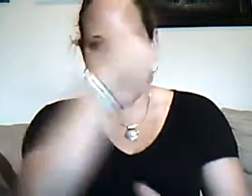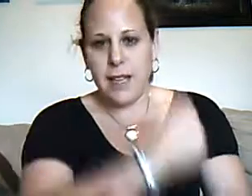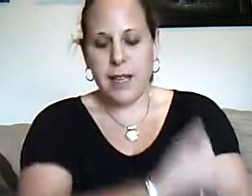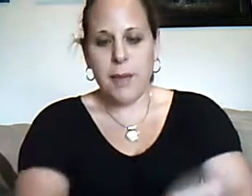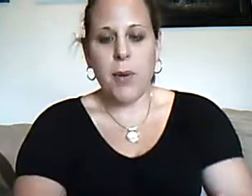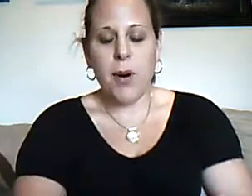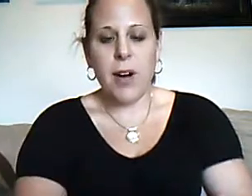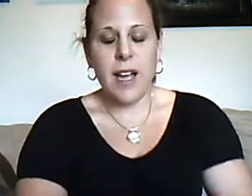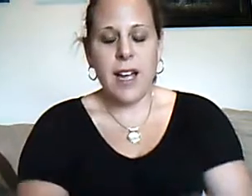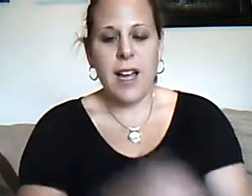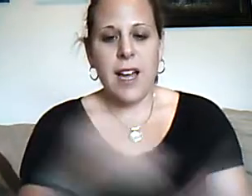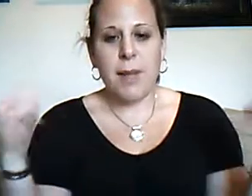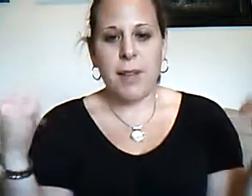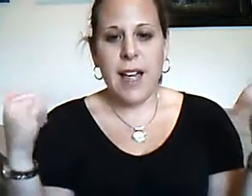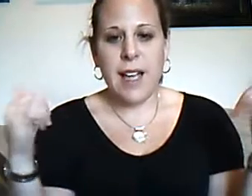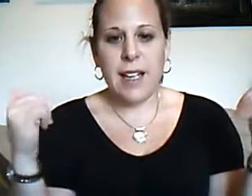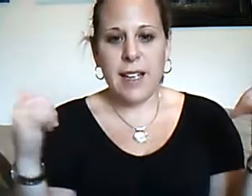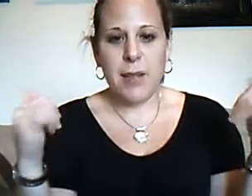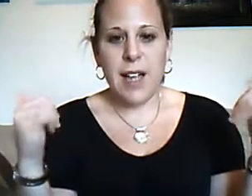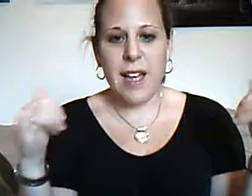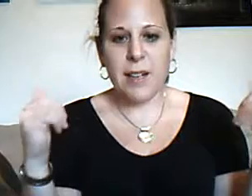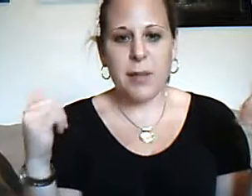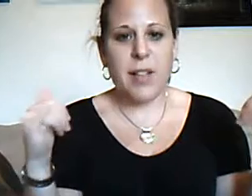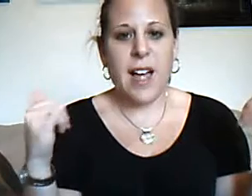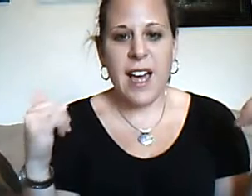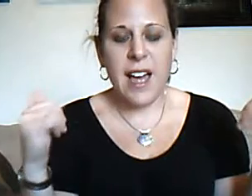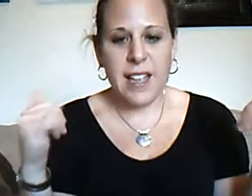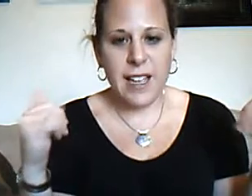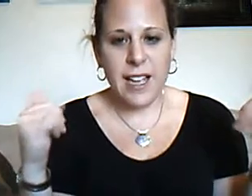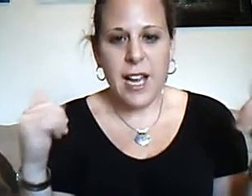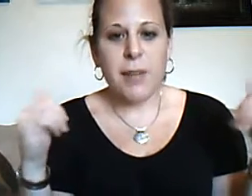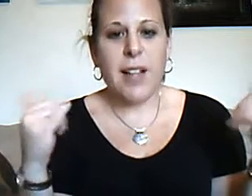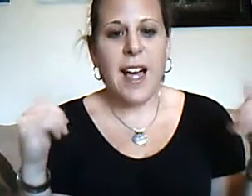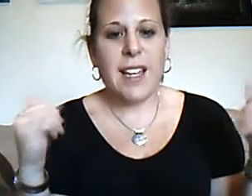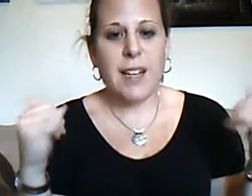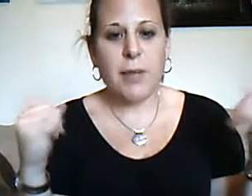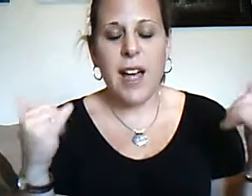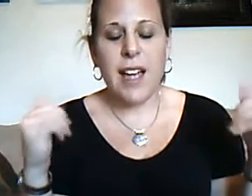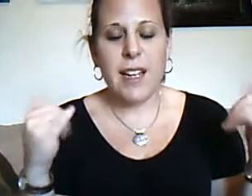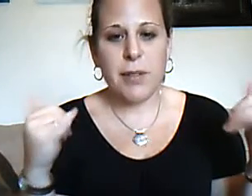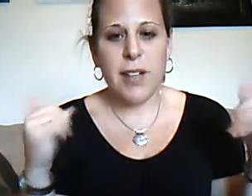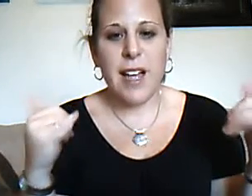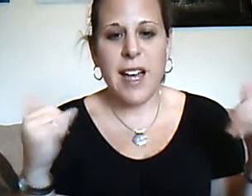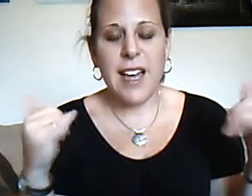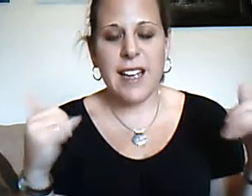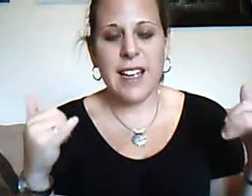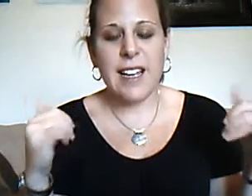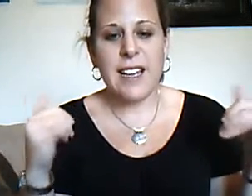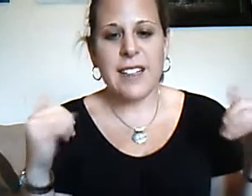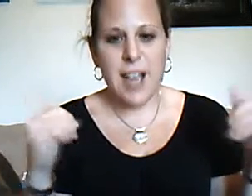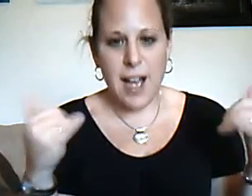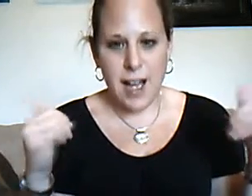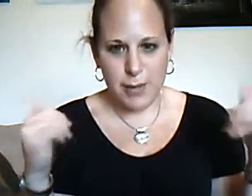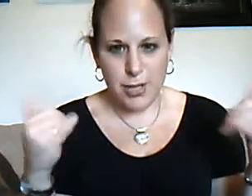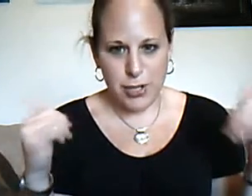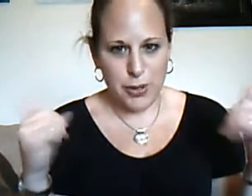boy, playing, playing, playing, playing, playing, playing, time to